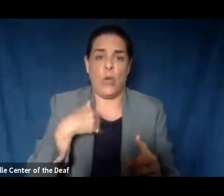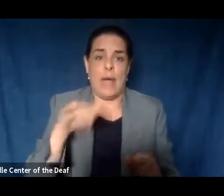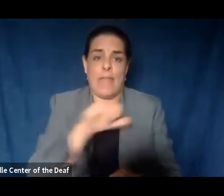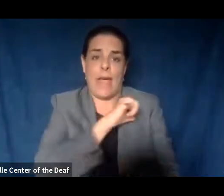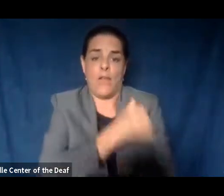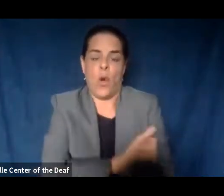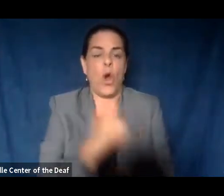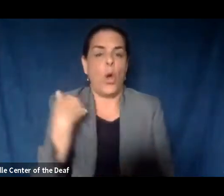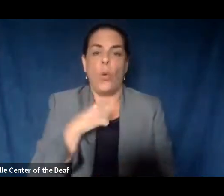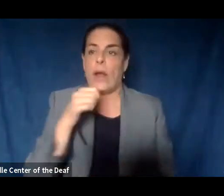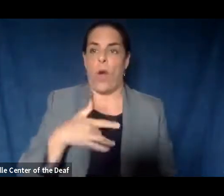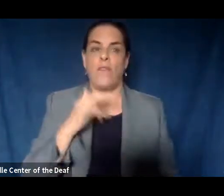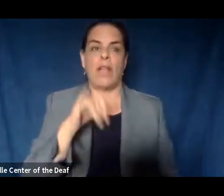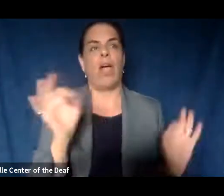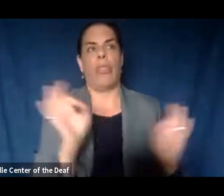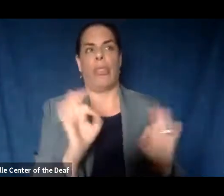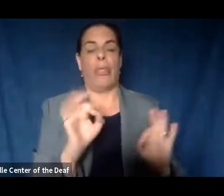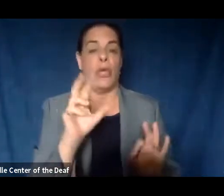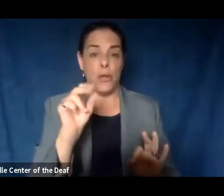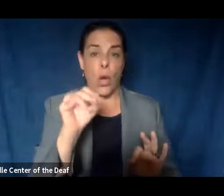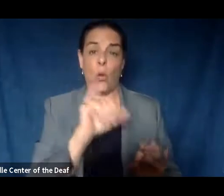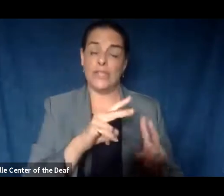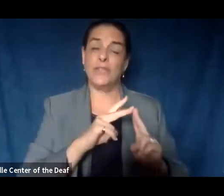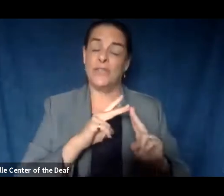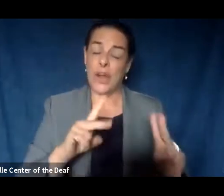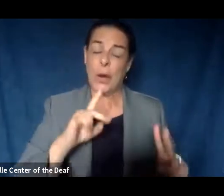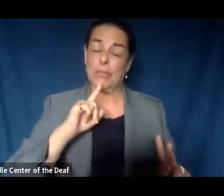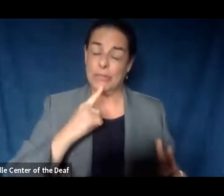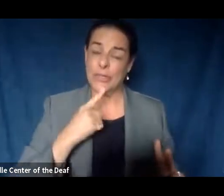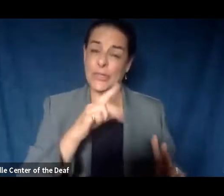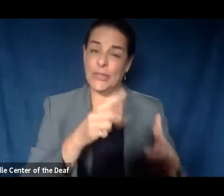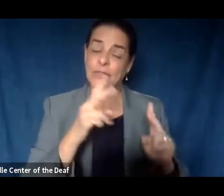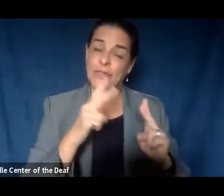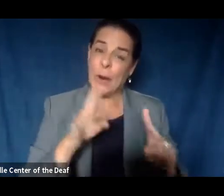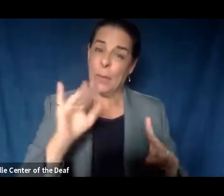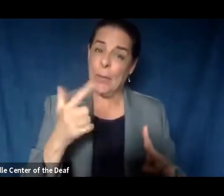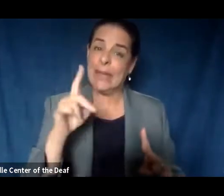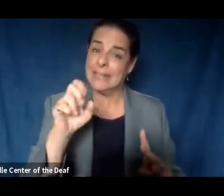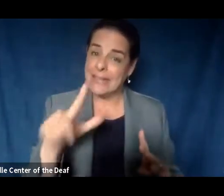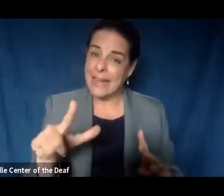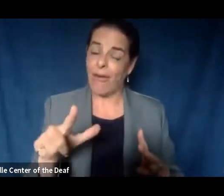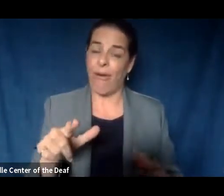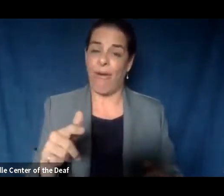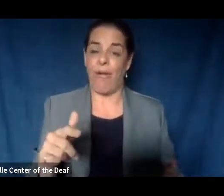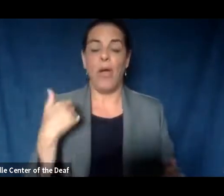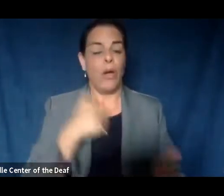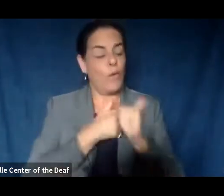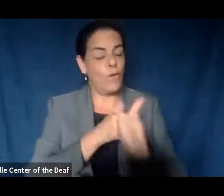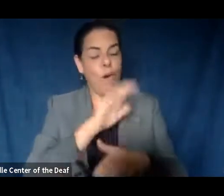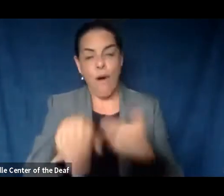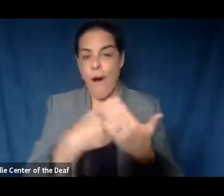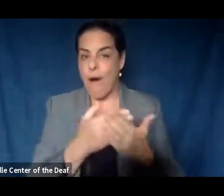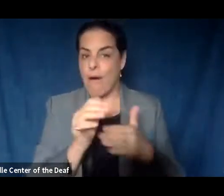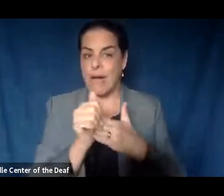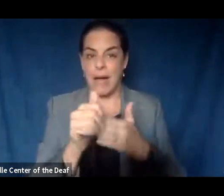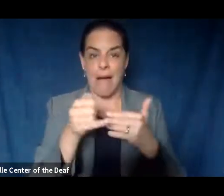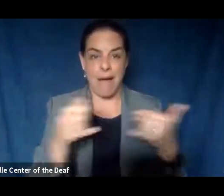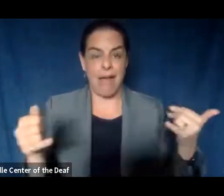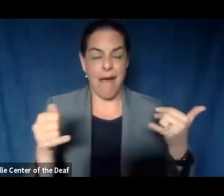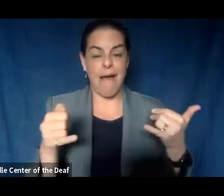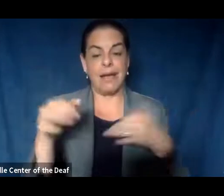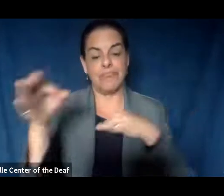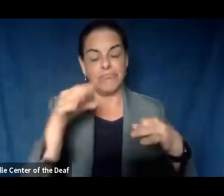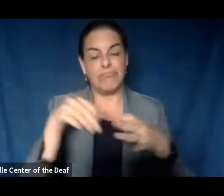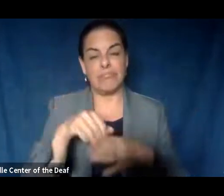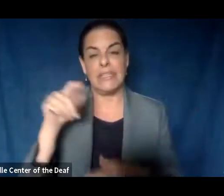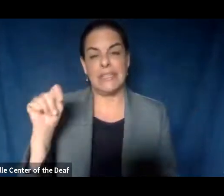lightly. We understand that that's a big deal to ask somebody to do that. We follow all the guidelines that are outlined in